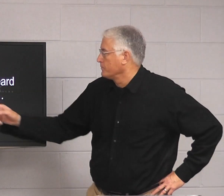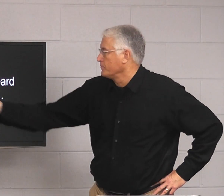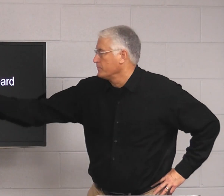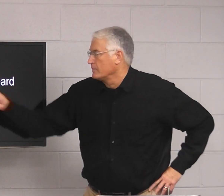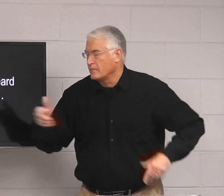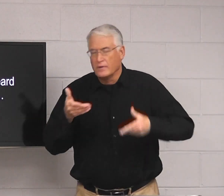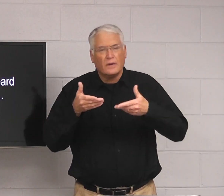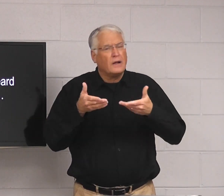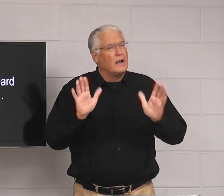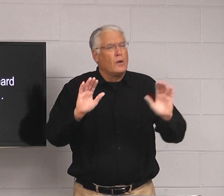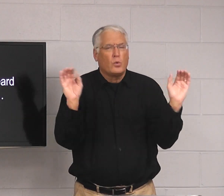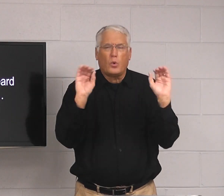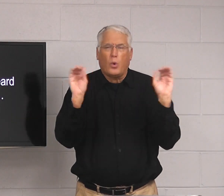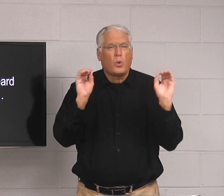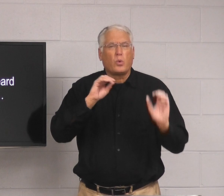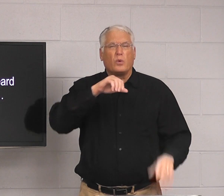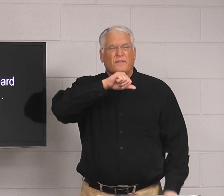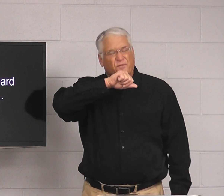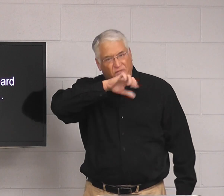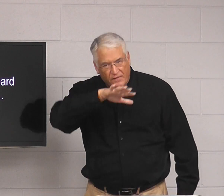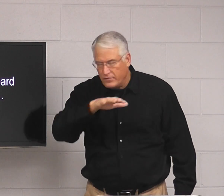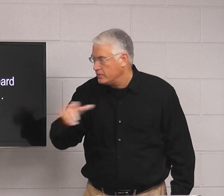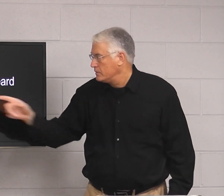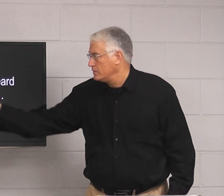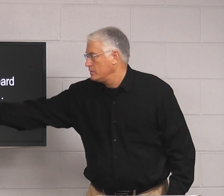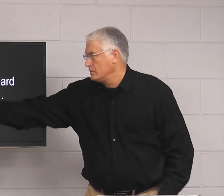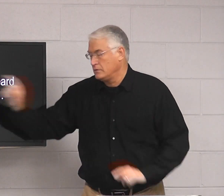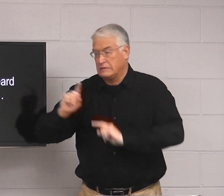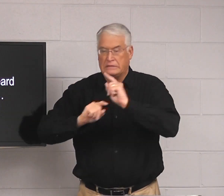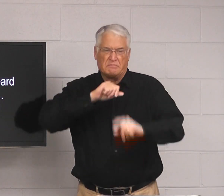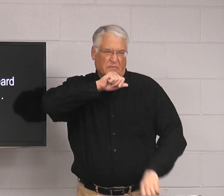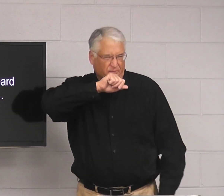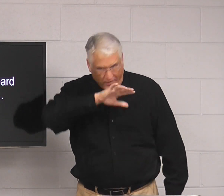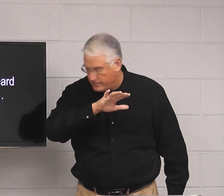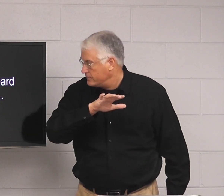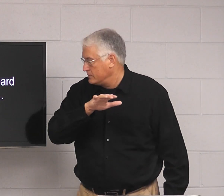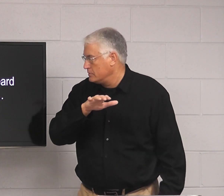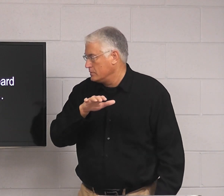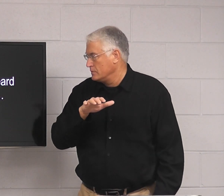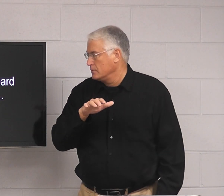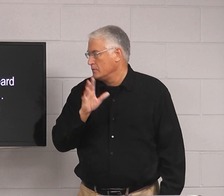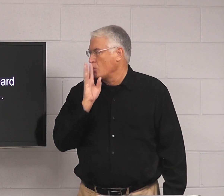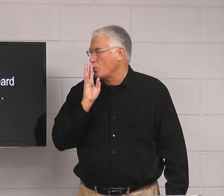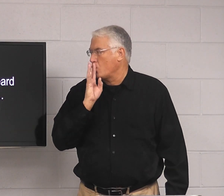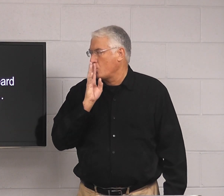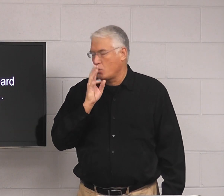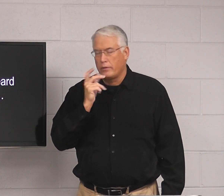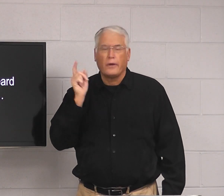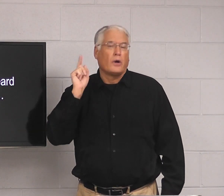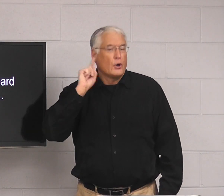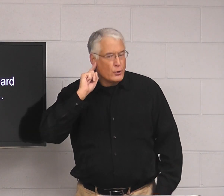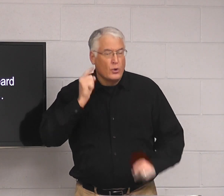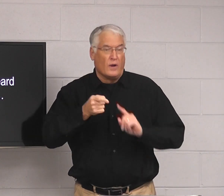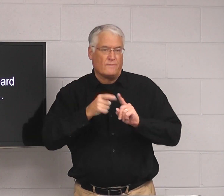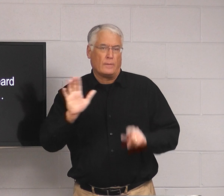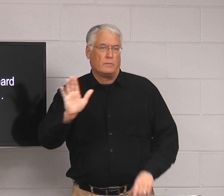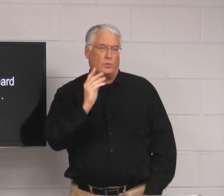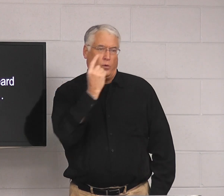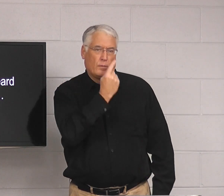This one from the ISV says, let no filthy talk be heard from your mouths.